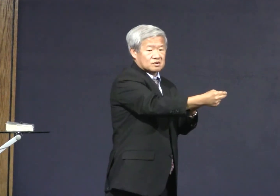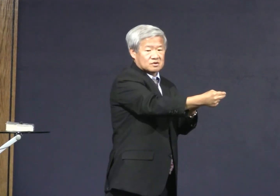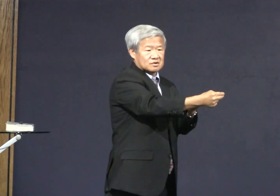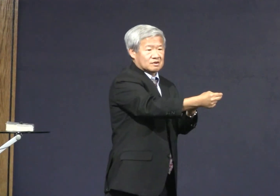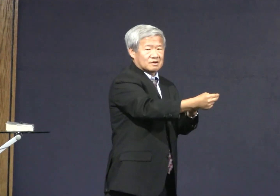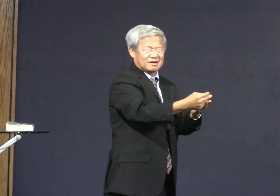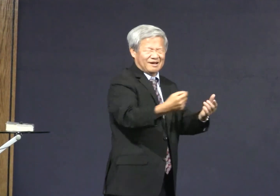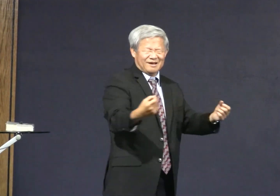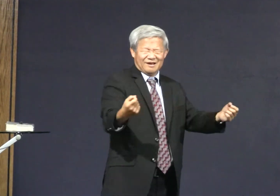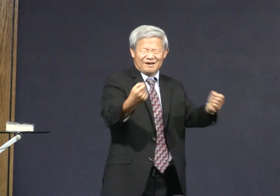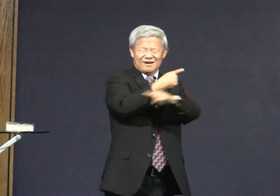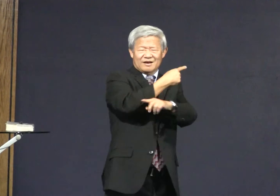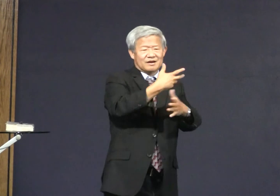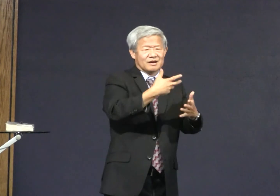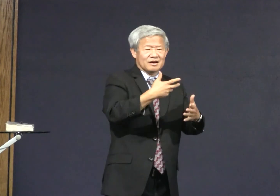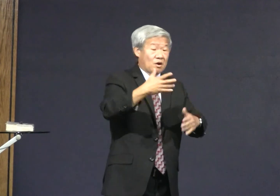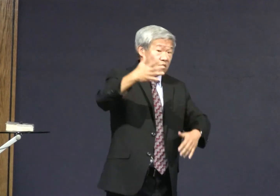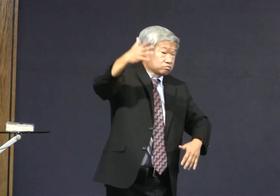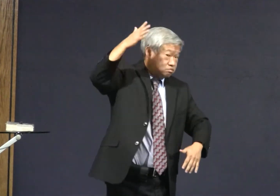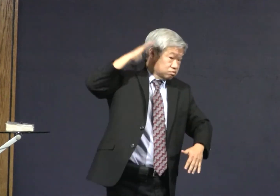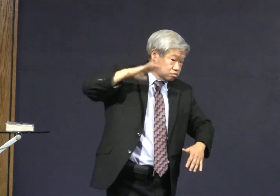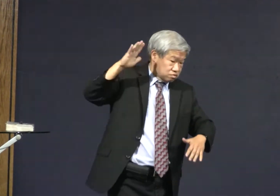nowadays, we think of Halloween as something unholy.